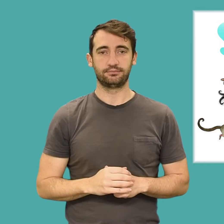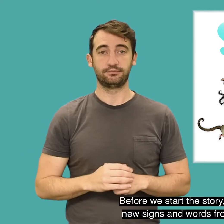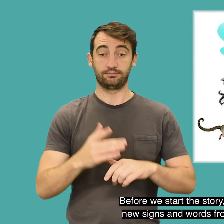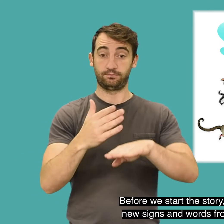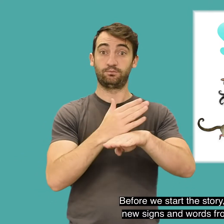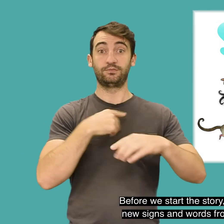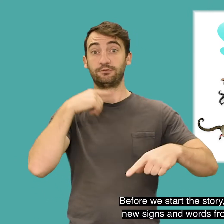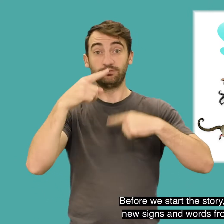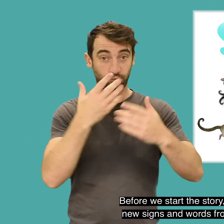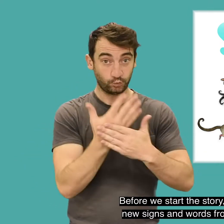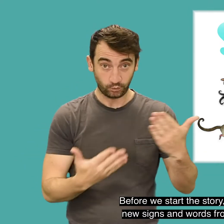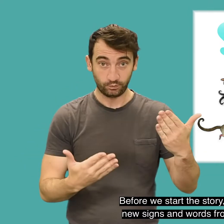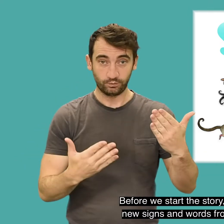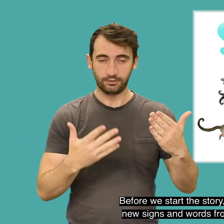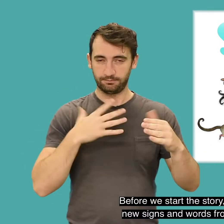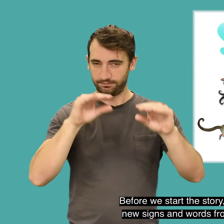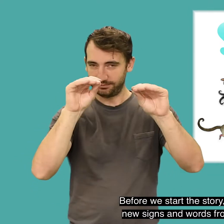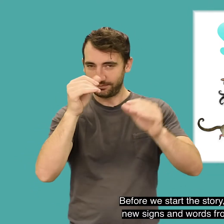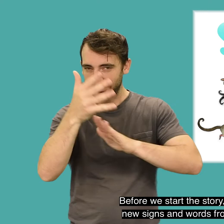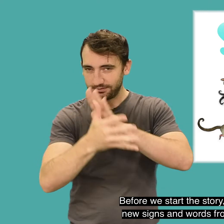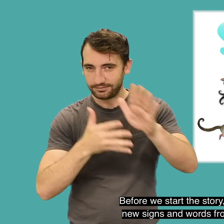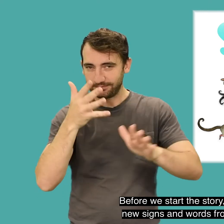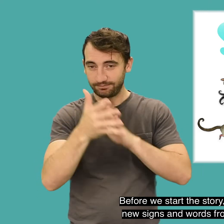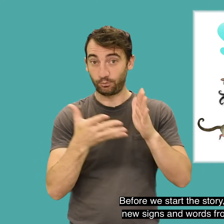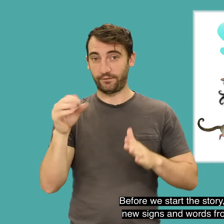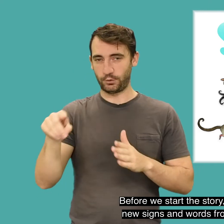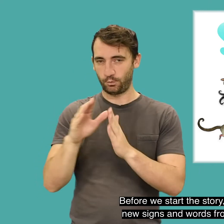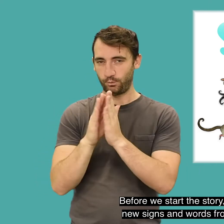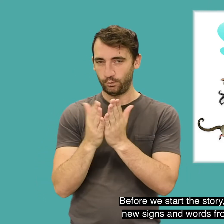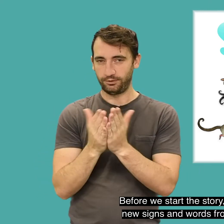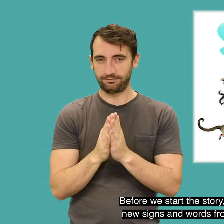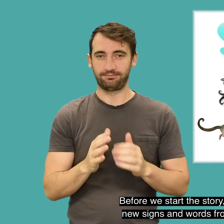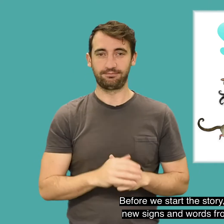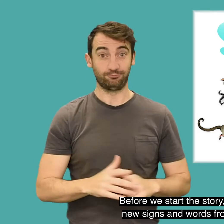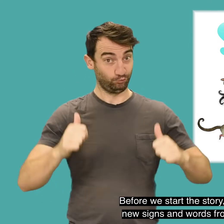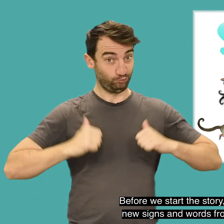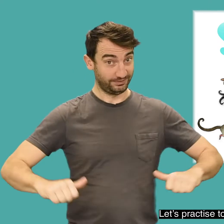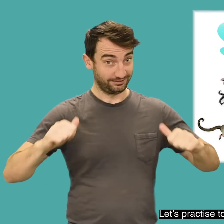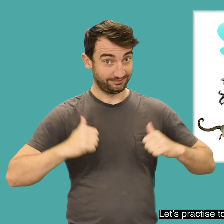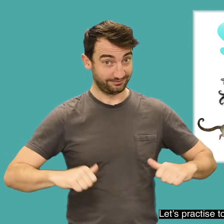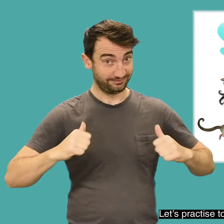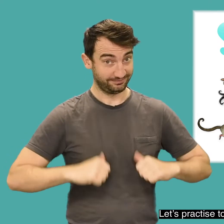Before we start the story, let's learn some new signs and words from today's book. Let's practice together.